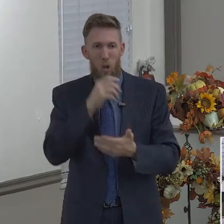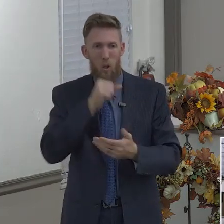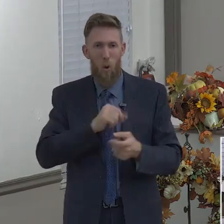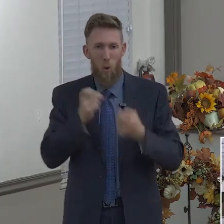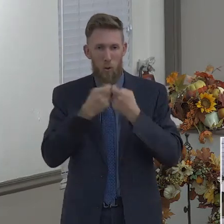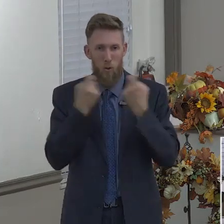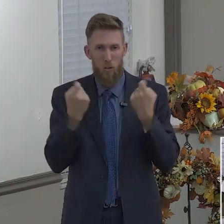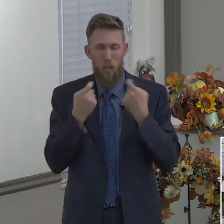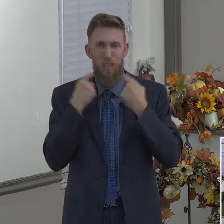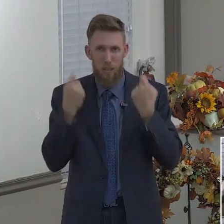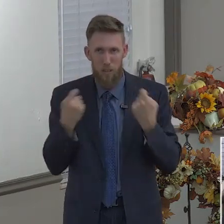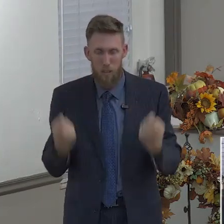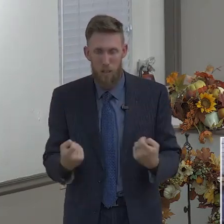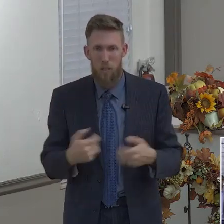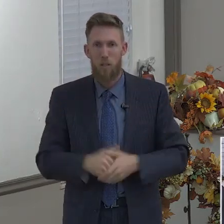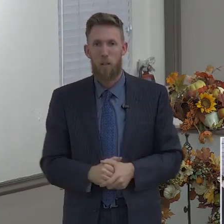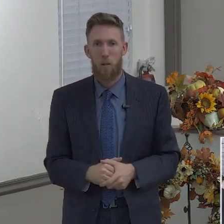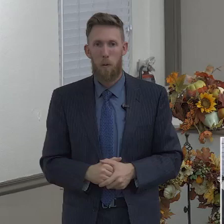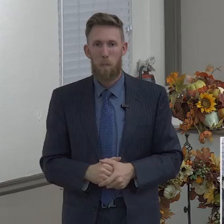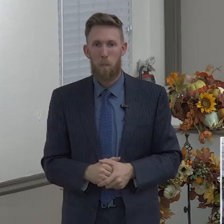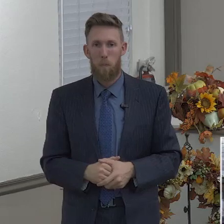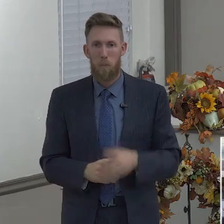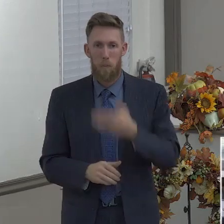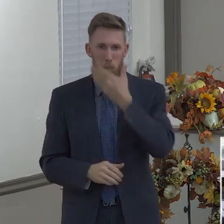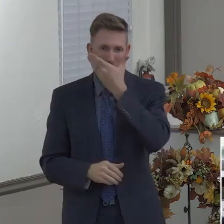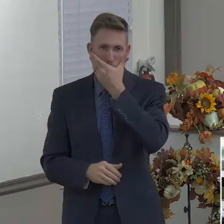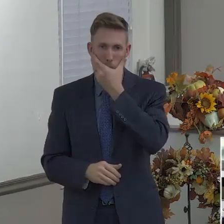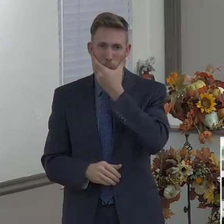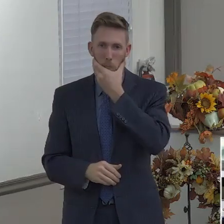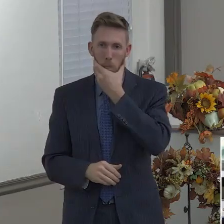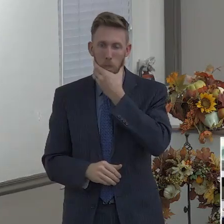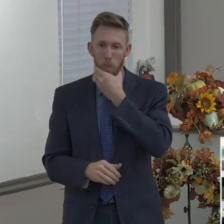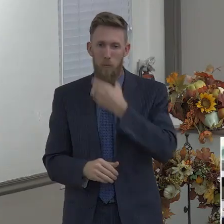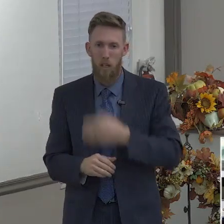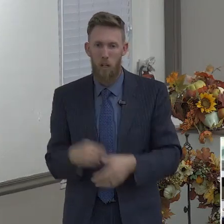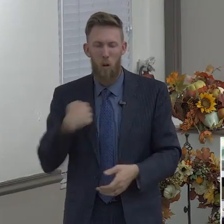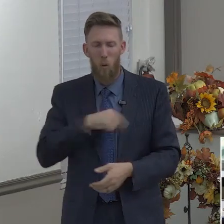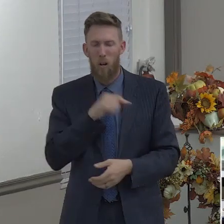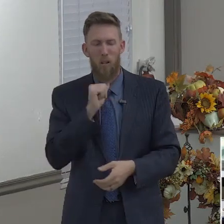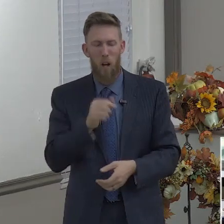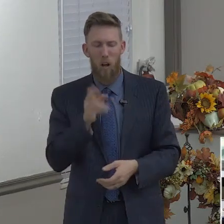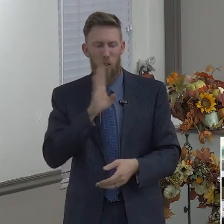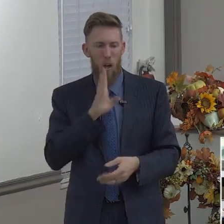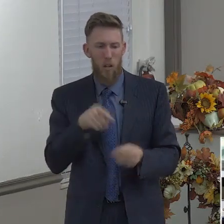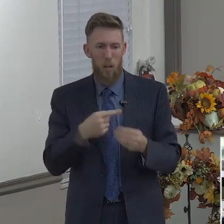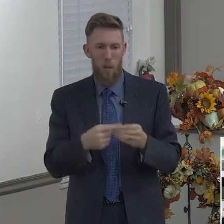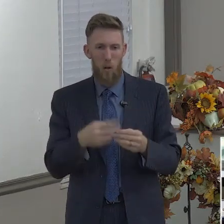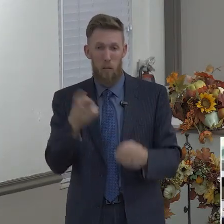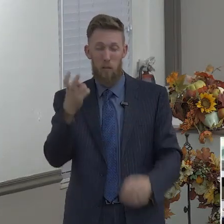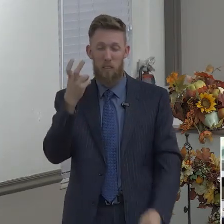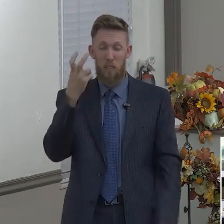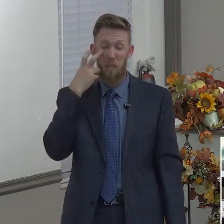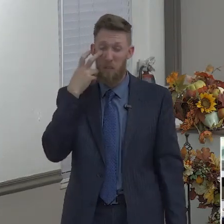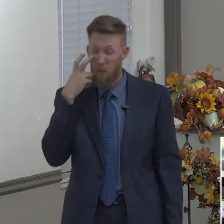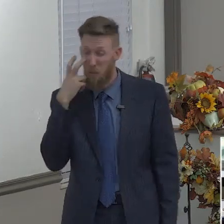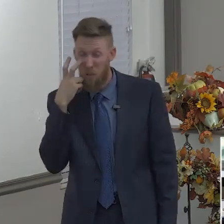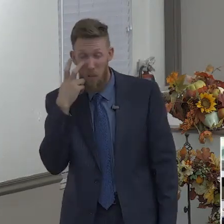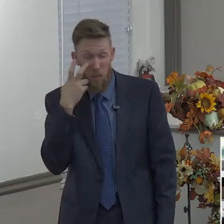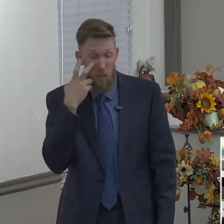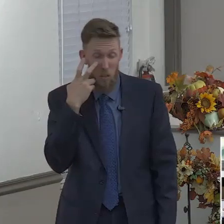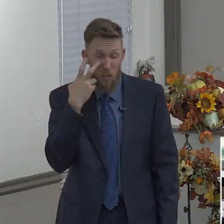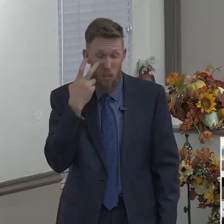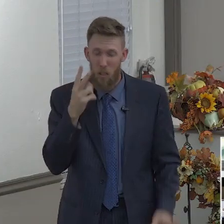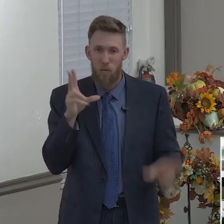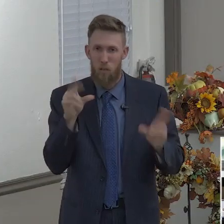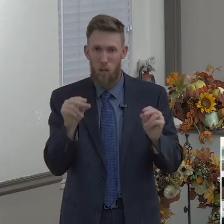that's not literal, you don't go blind physically if you don't have these qualities. This is a metaphor for spiritual